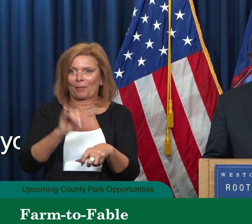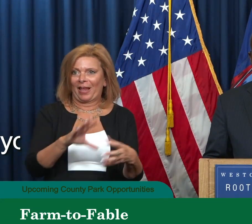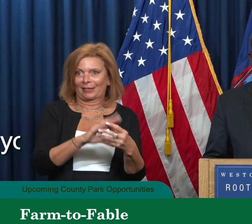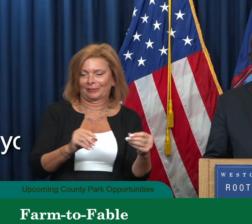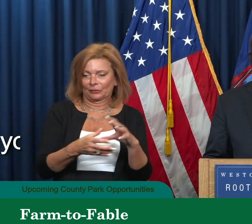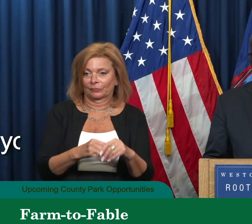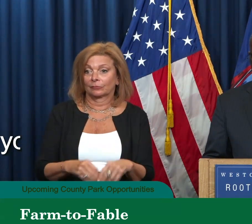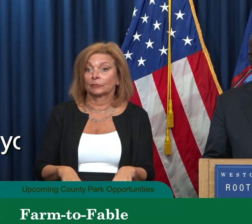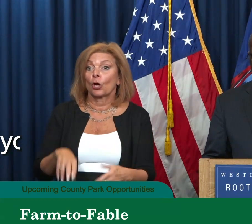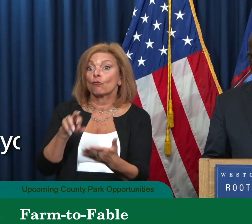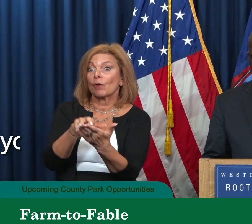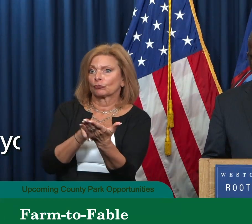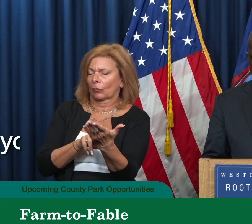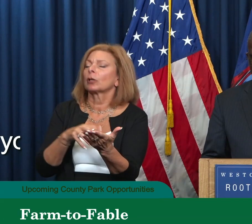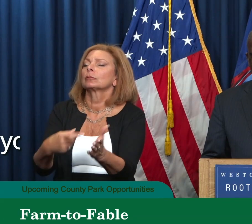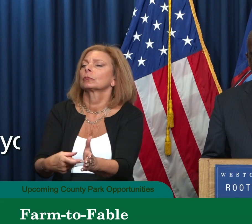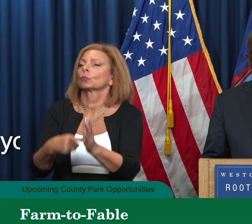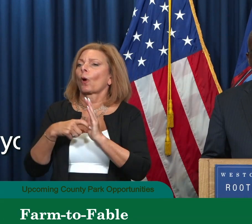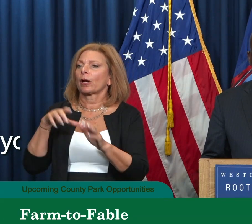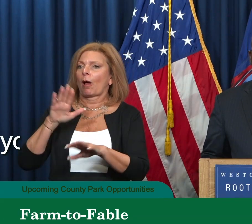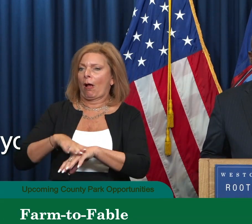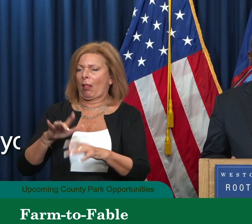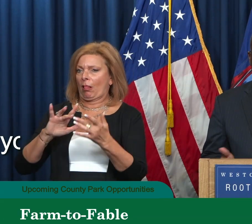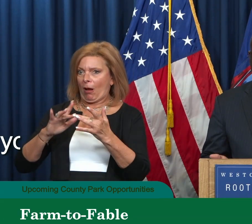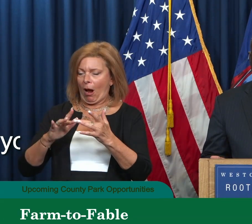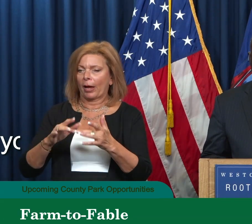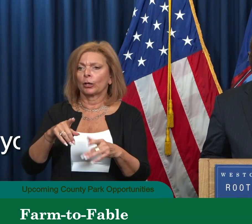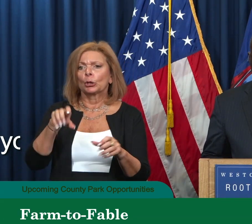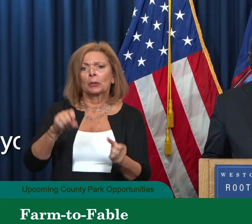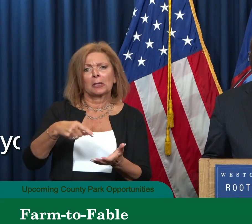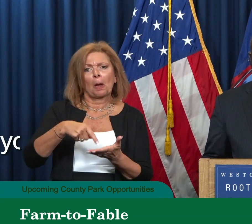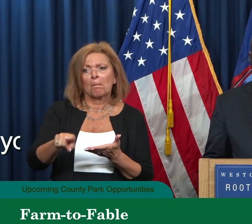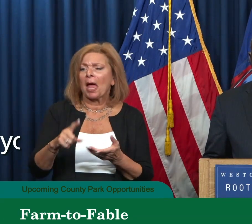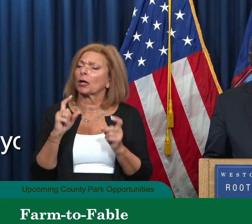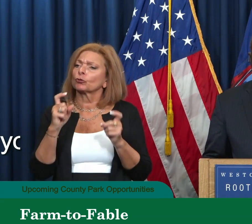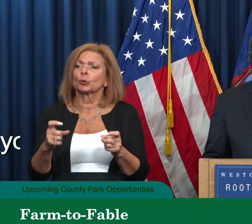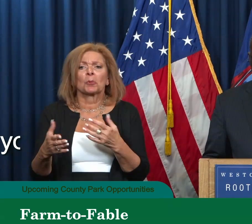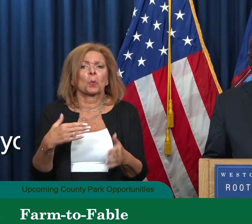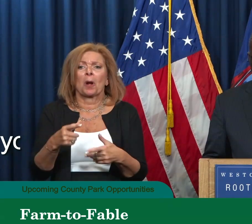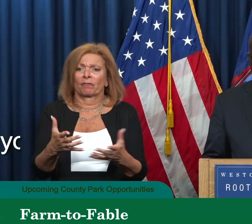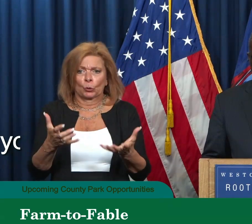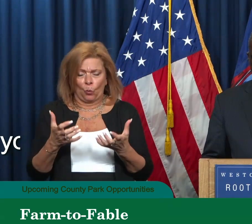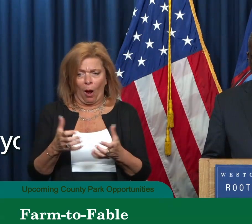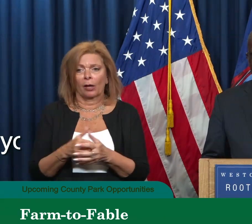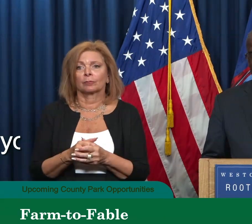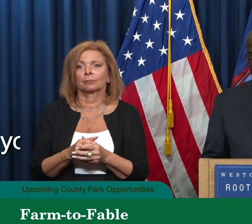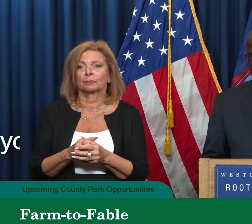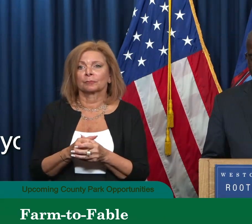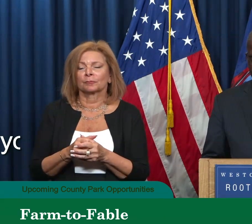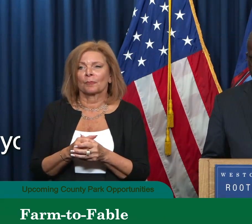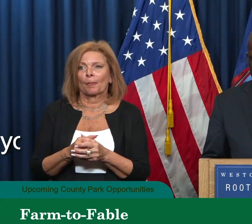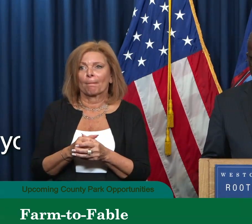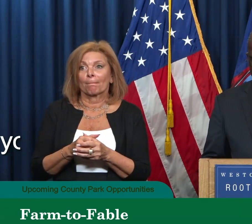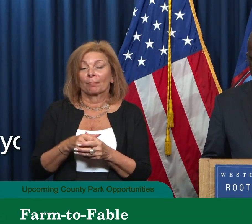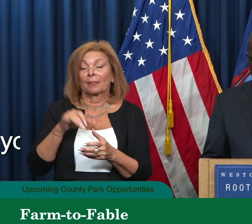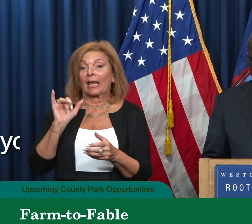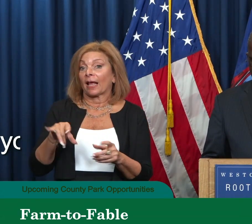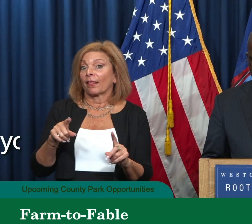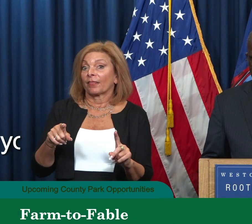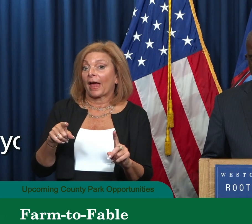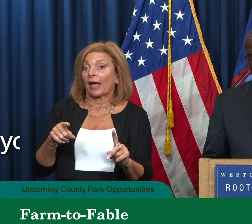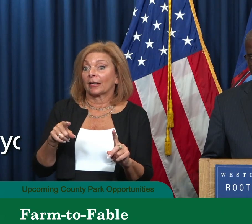this class is required online and you can pay and contribute whatever you want. So again, that that particular